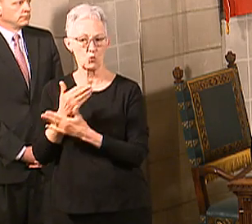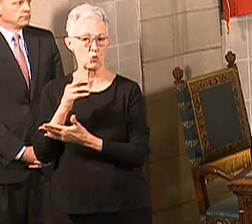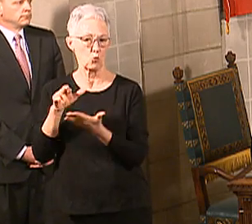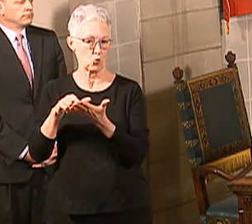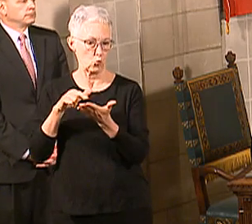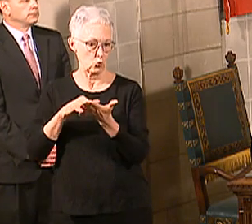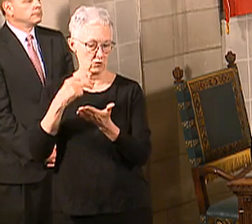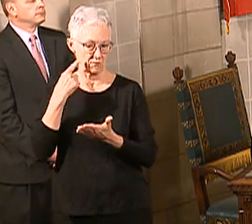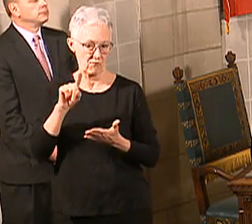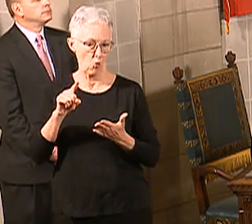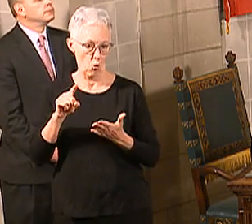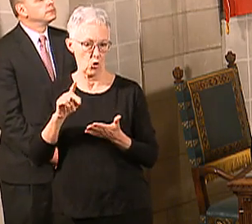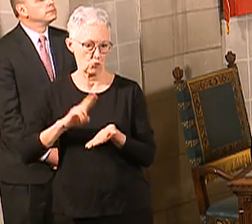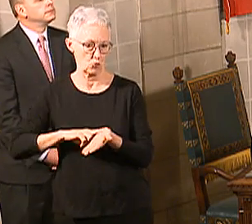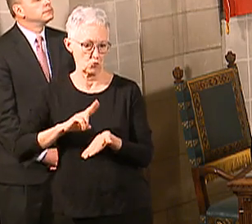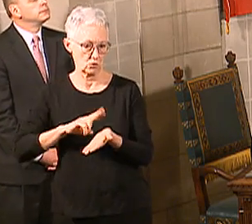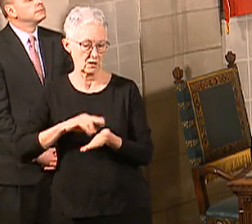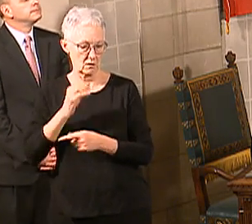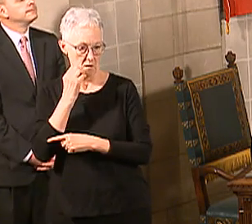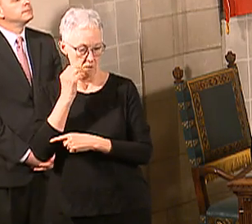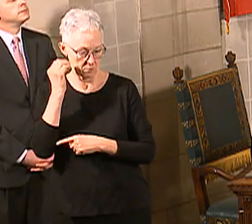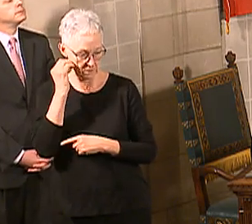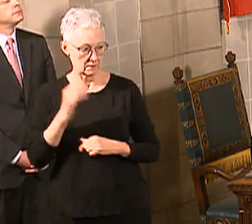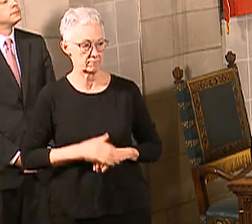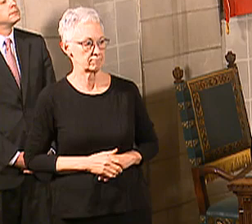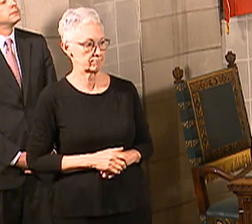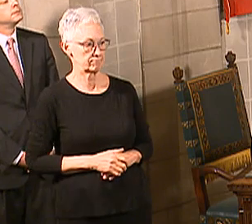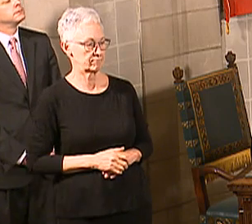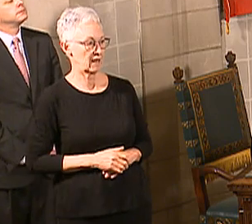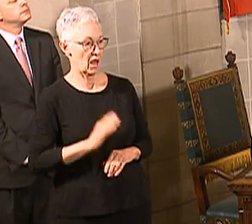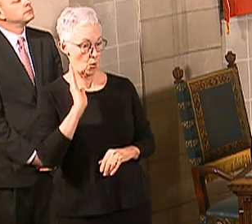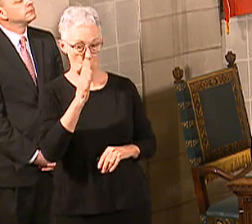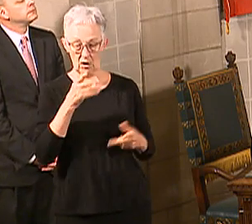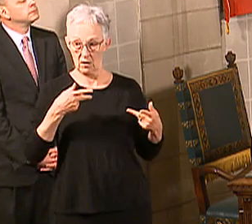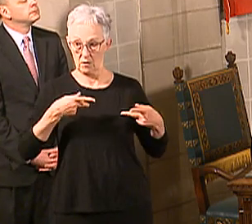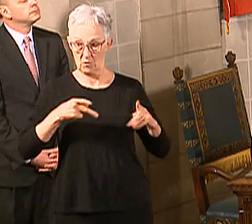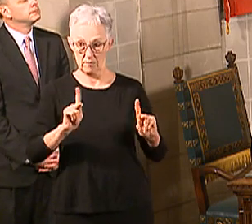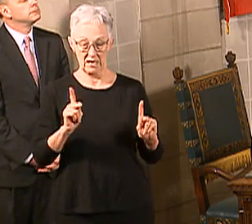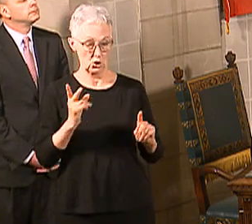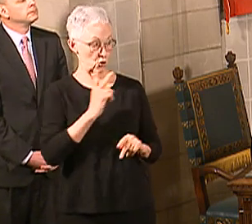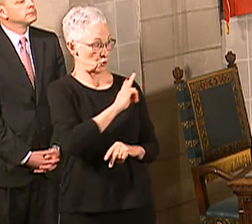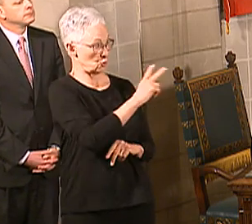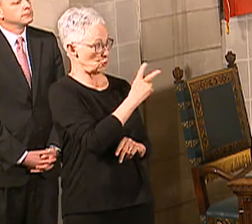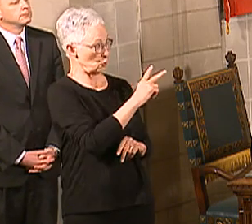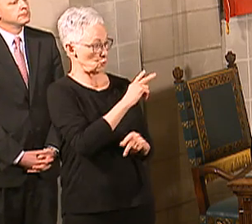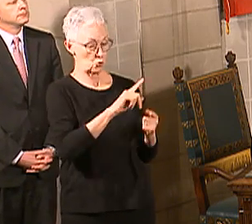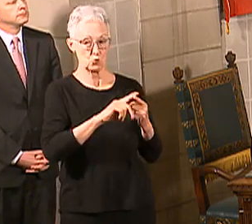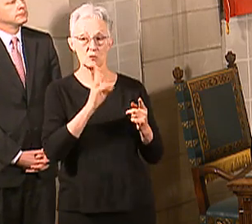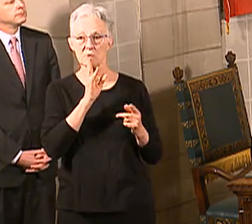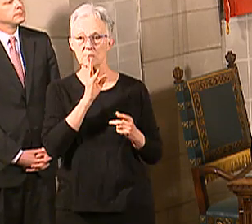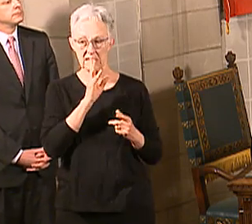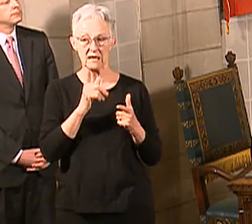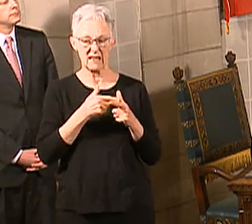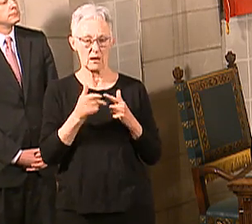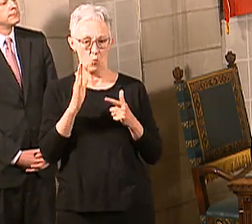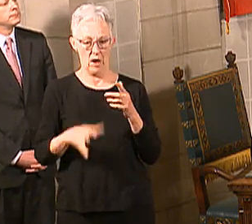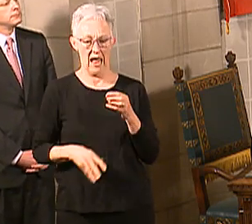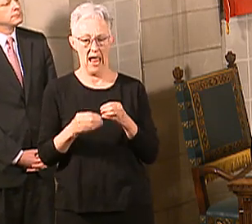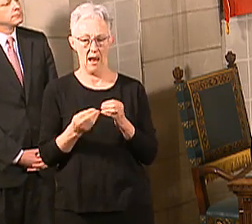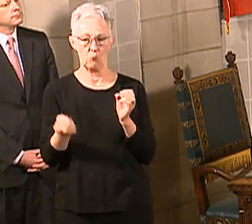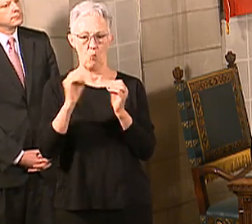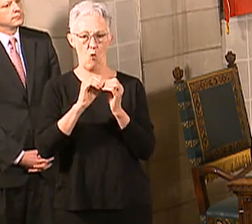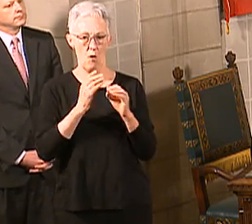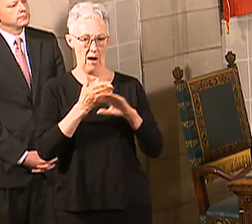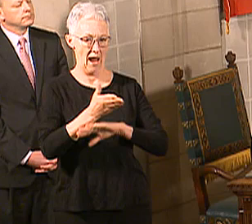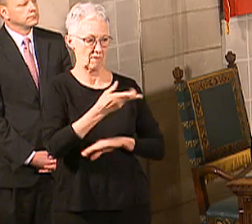about that, and then I'll follow up with some additional things that we want to just get back and talk about as well. But, again, I want to remind